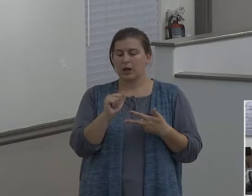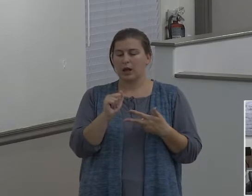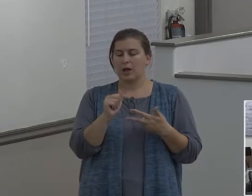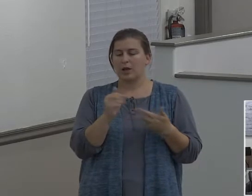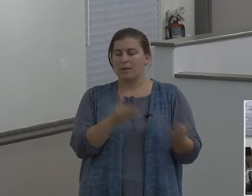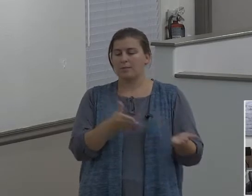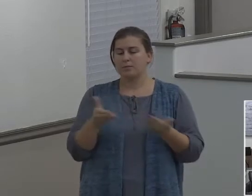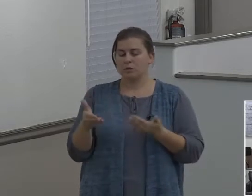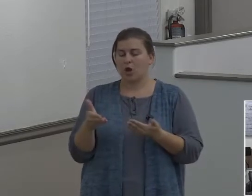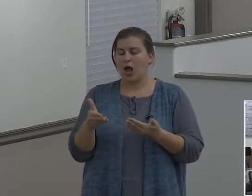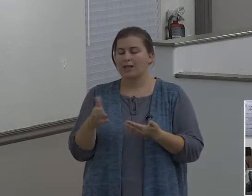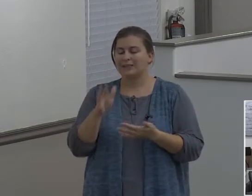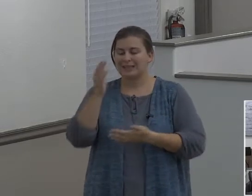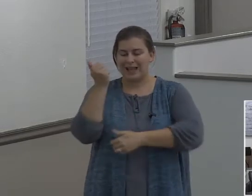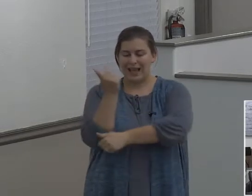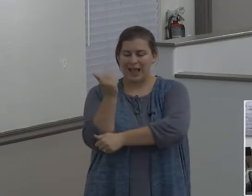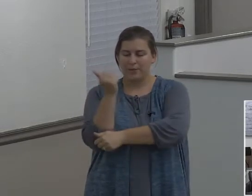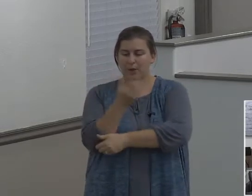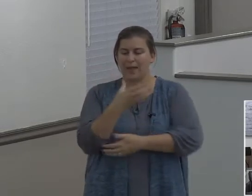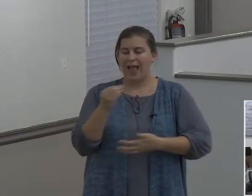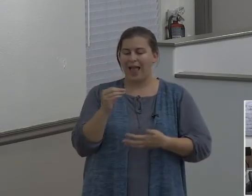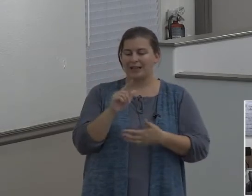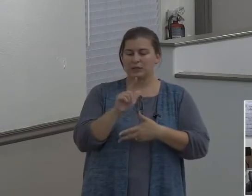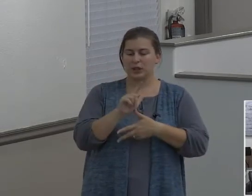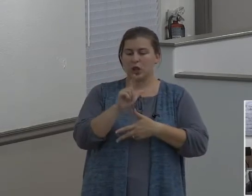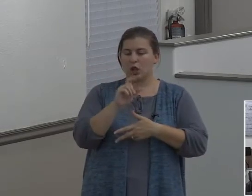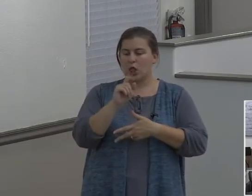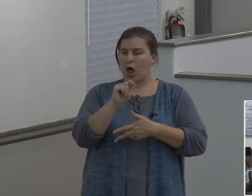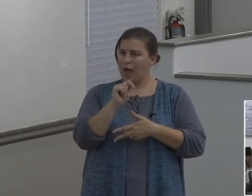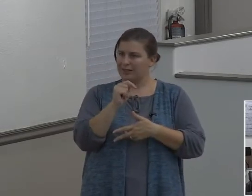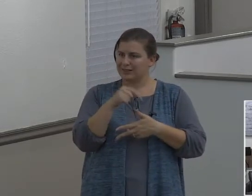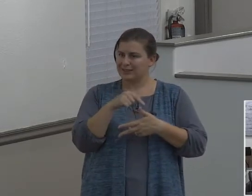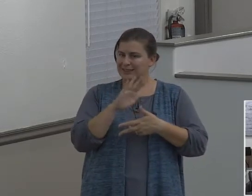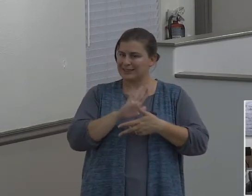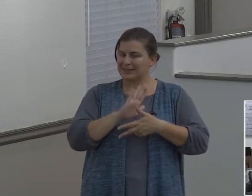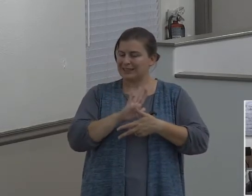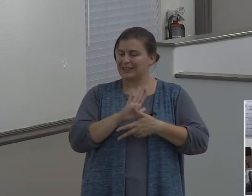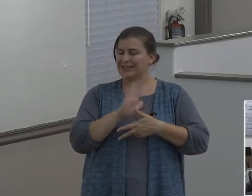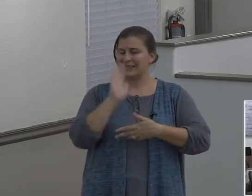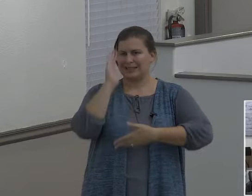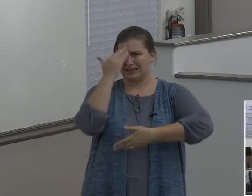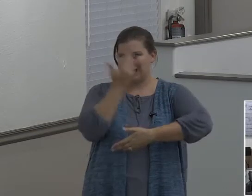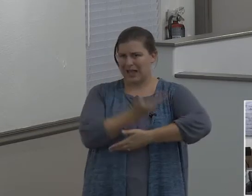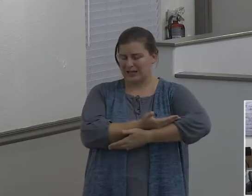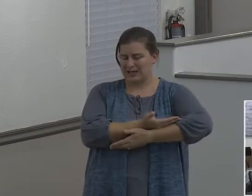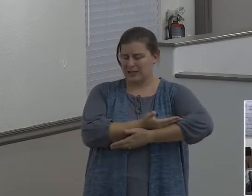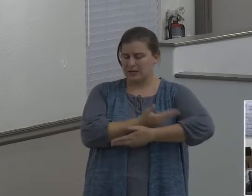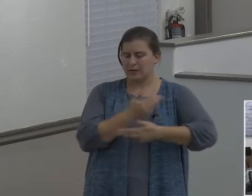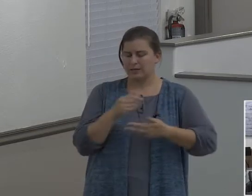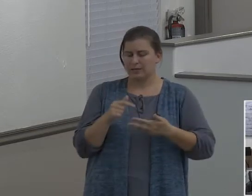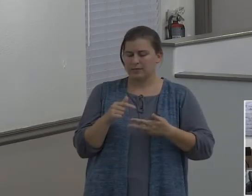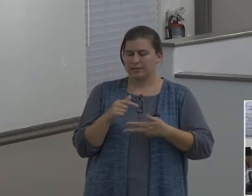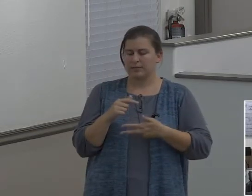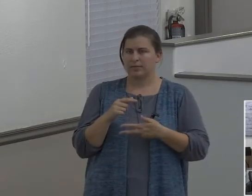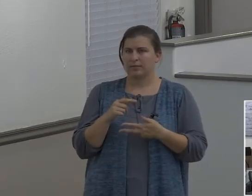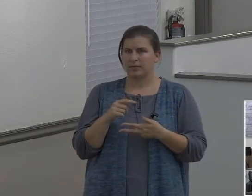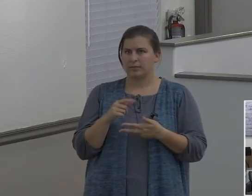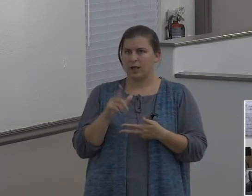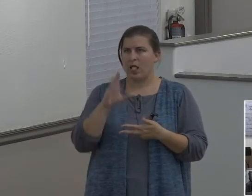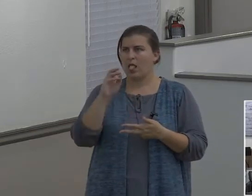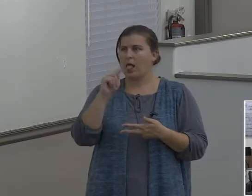the son of Haran, his son's son, okay, so this is Terah's, Lot is Terah's